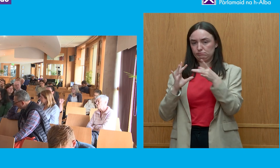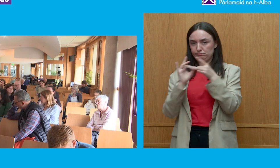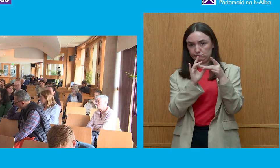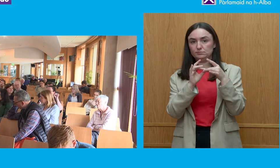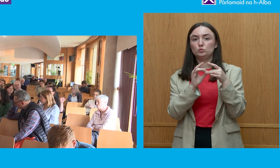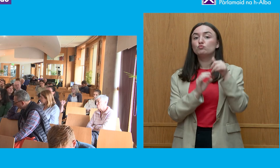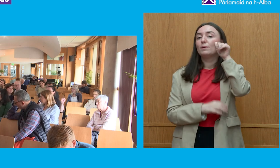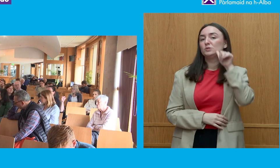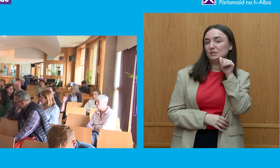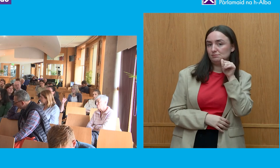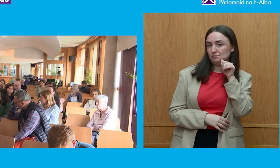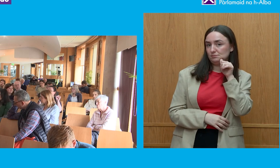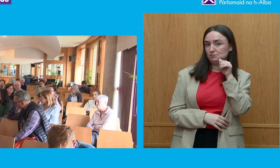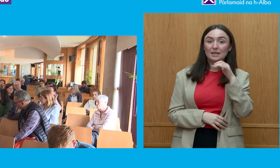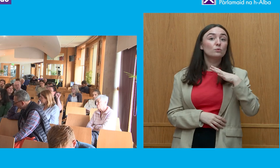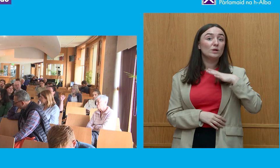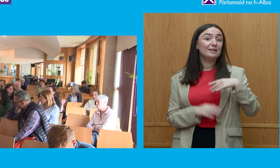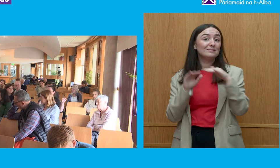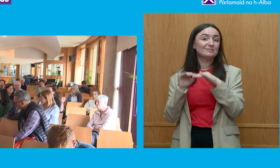standards as a defence against